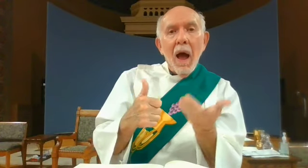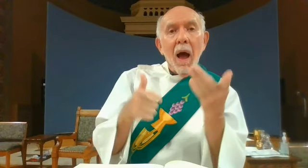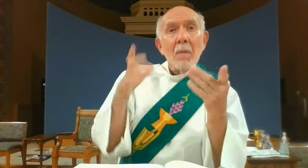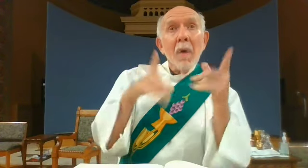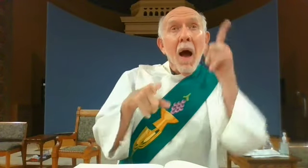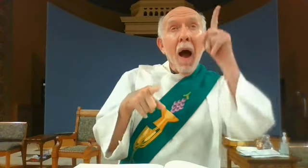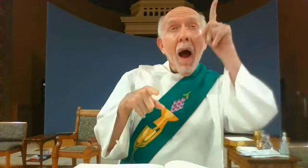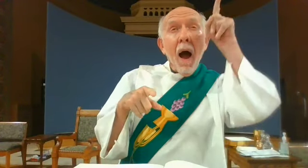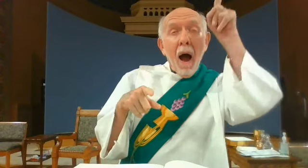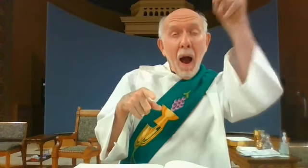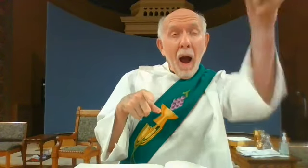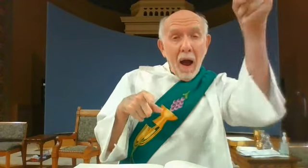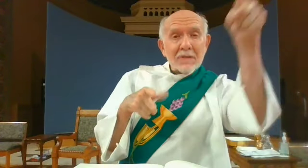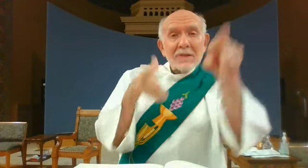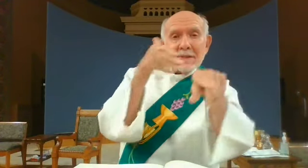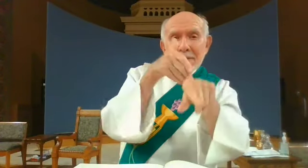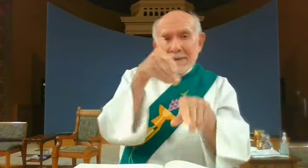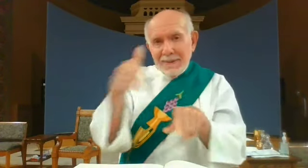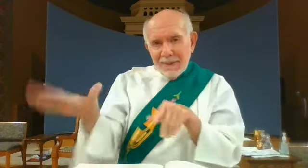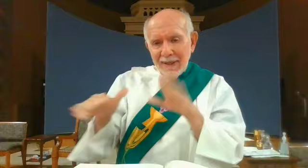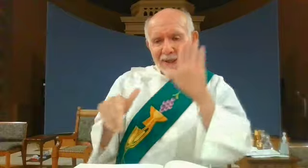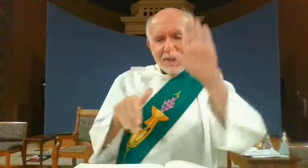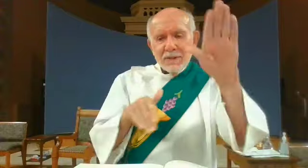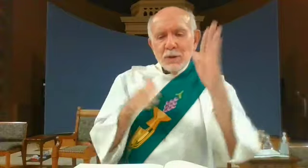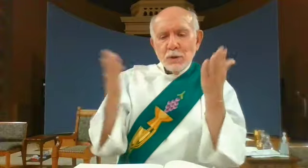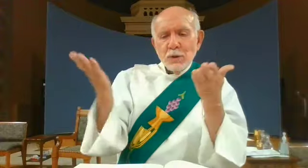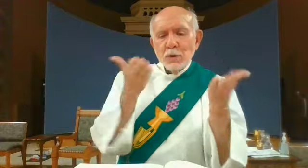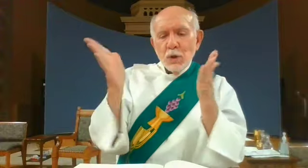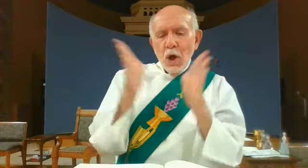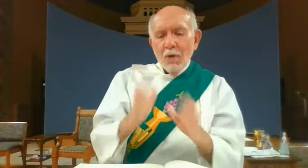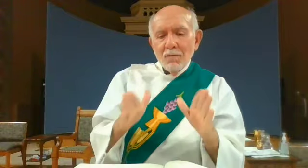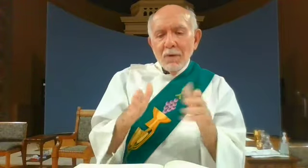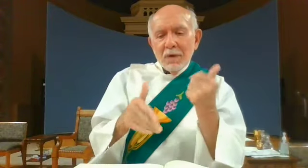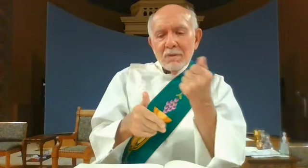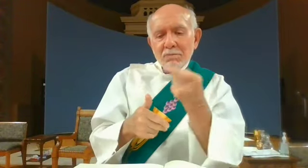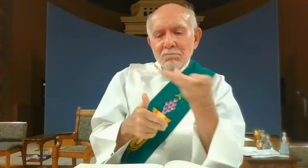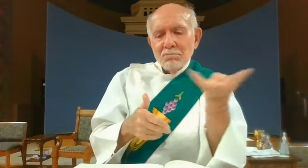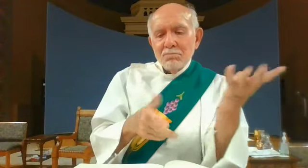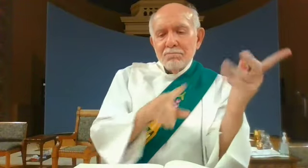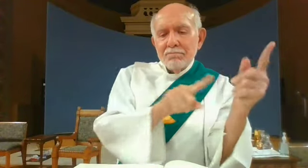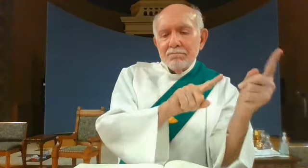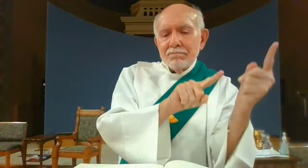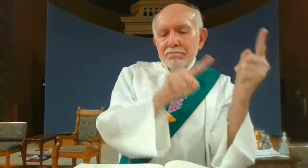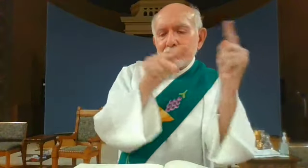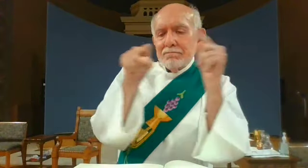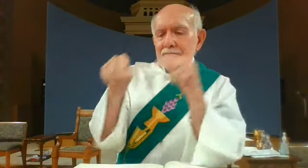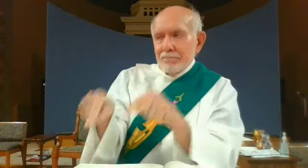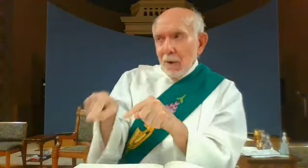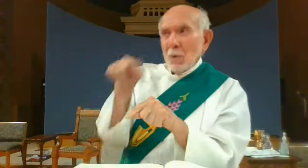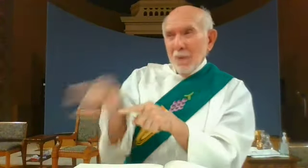he sent his servants to the tenants to obtain his produce